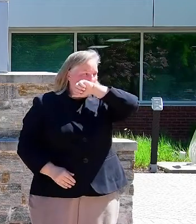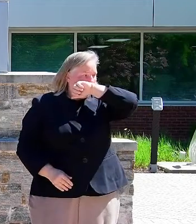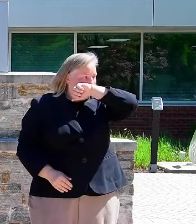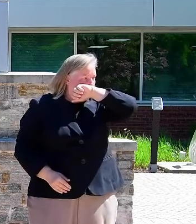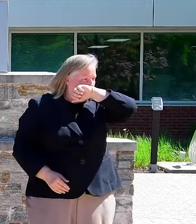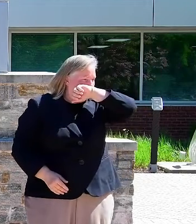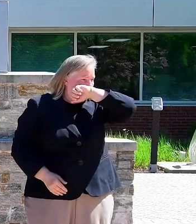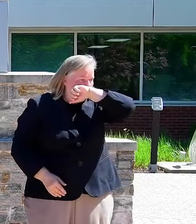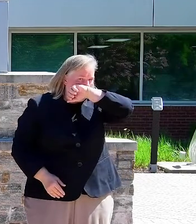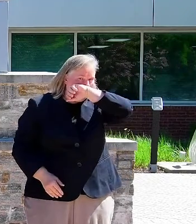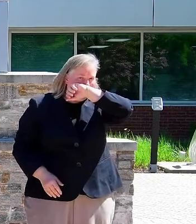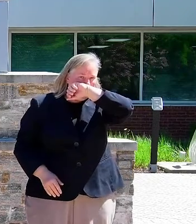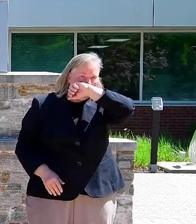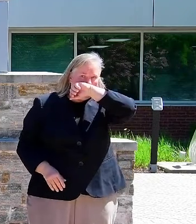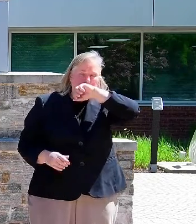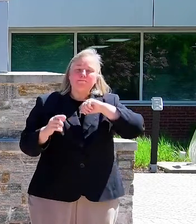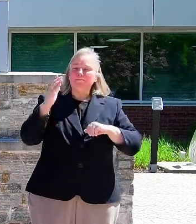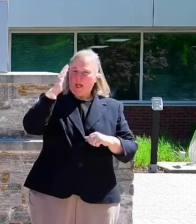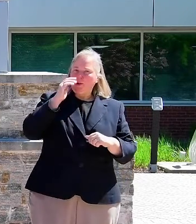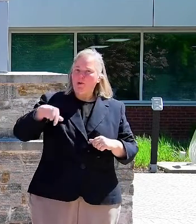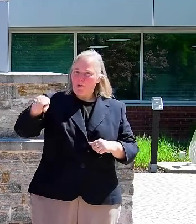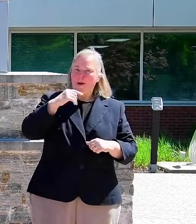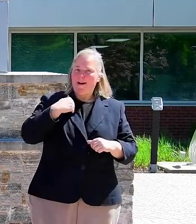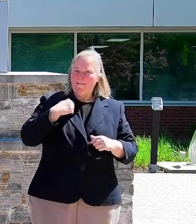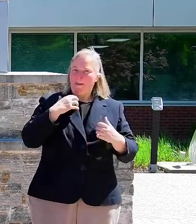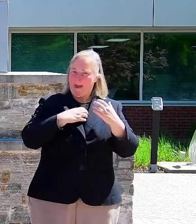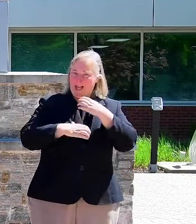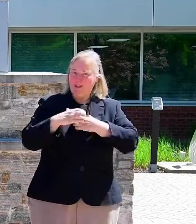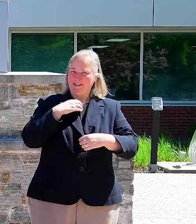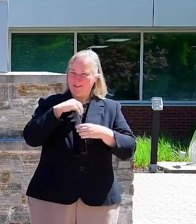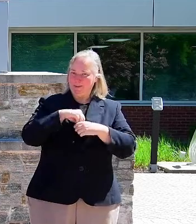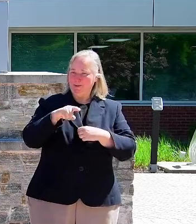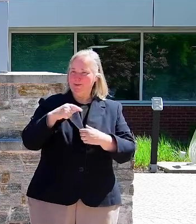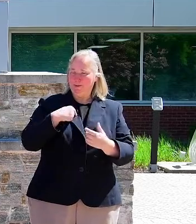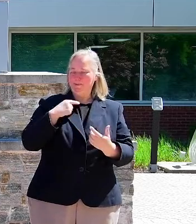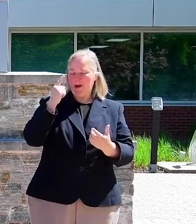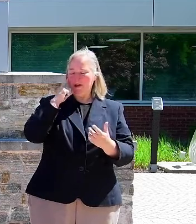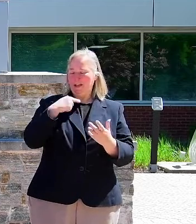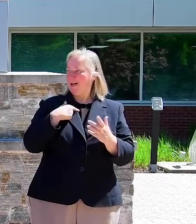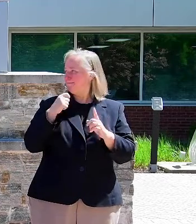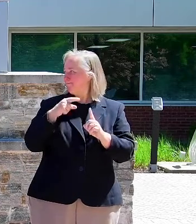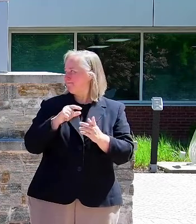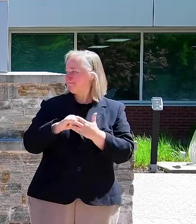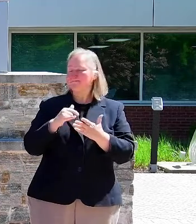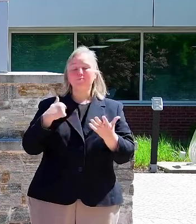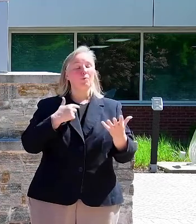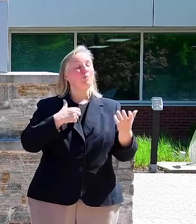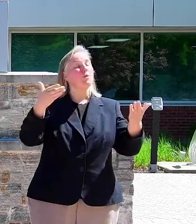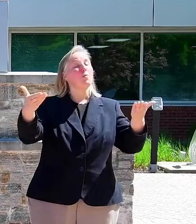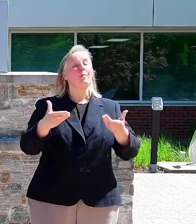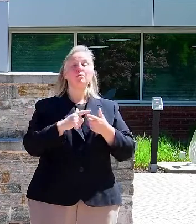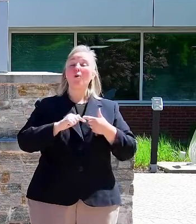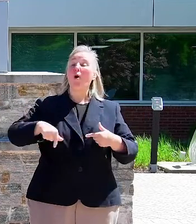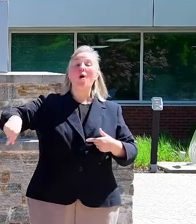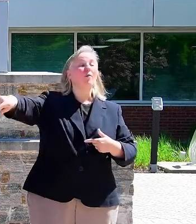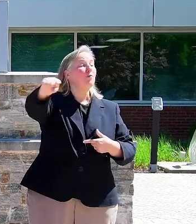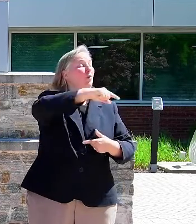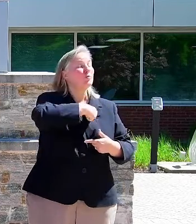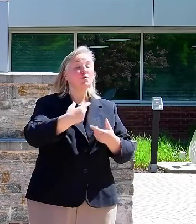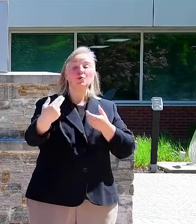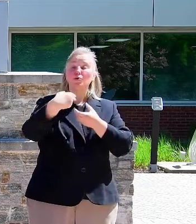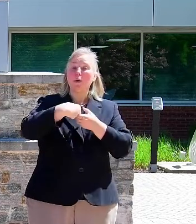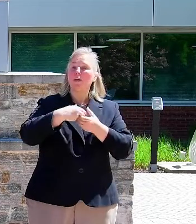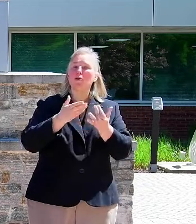I knew you all had that passion in you, so I figured I'd prompt that. So we want to welcome to all those who are joining